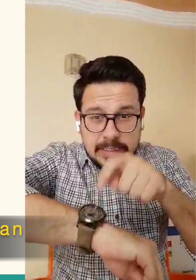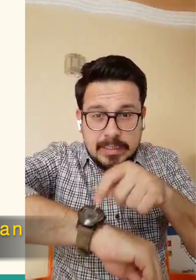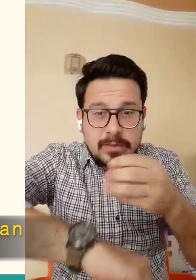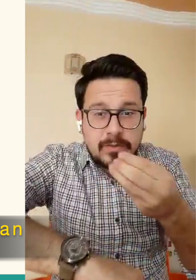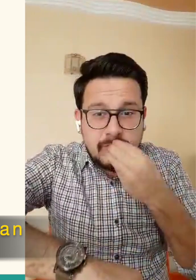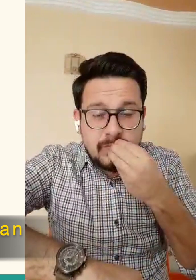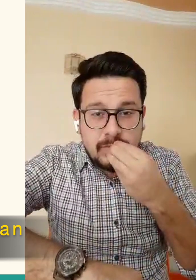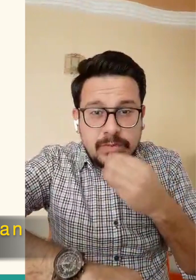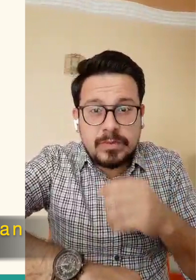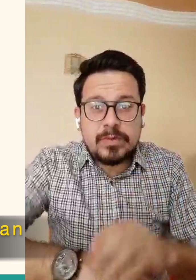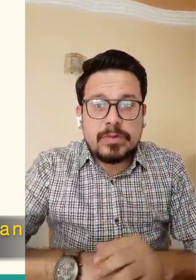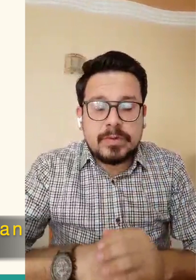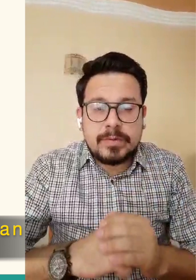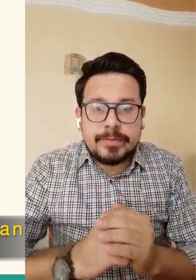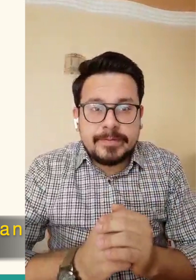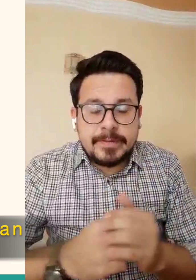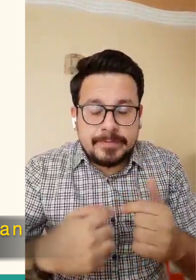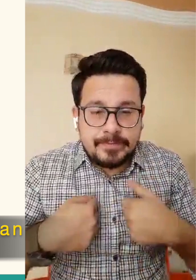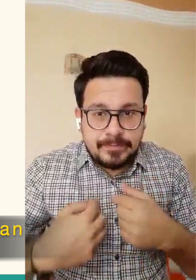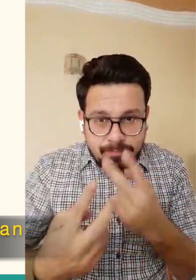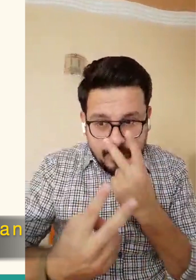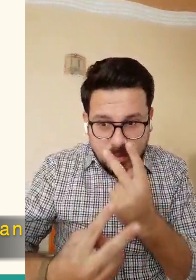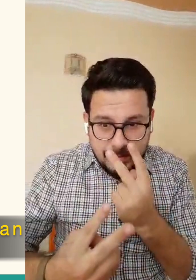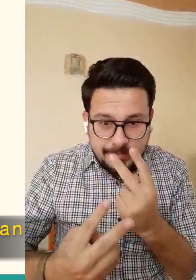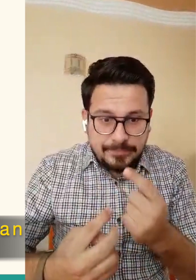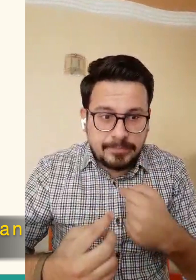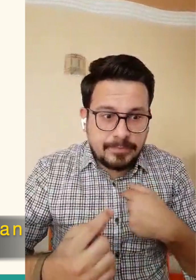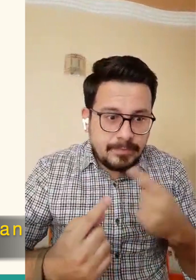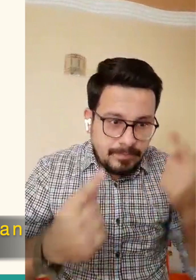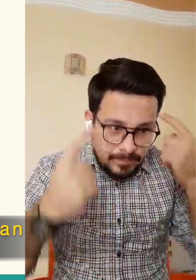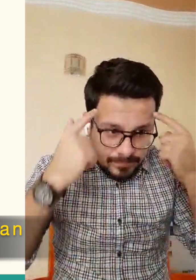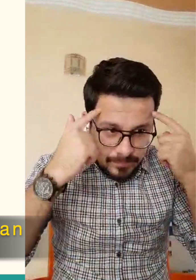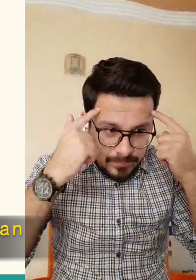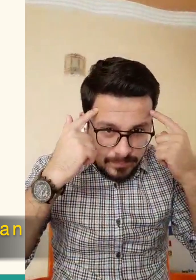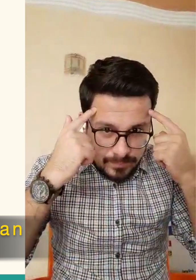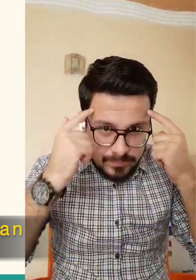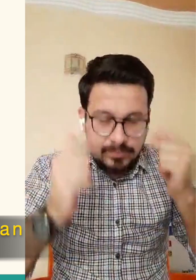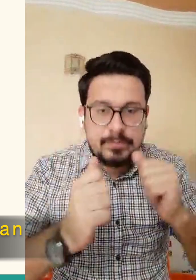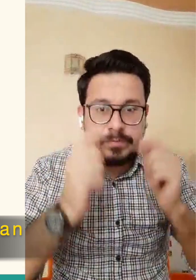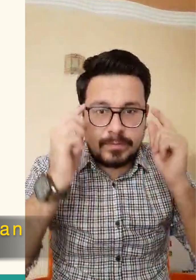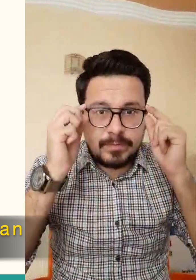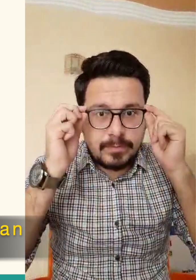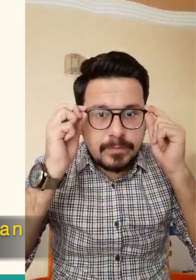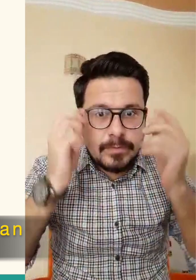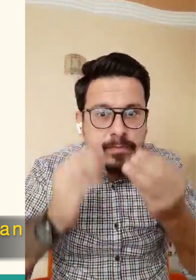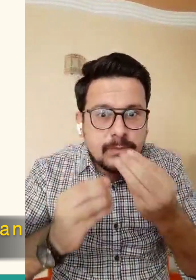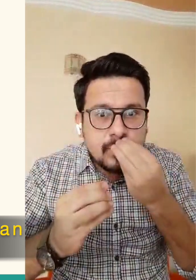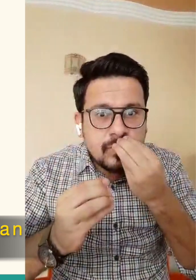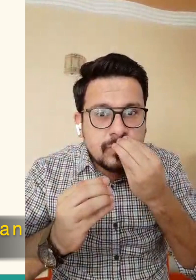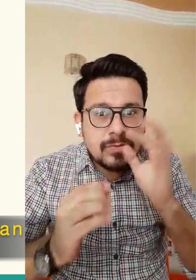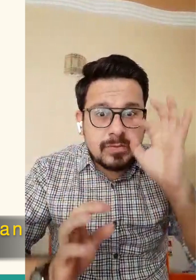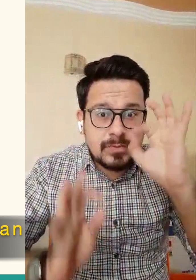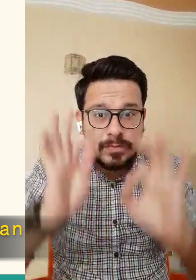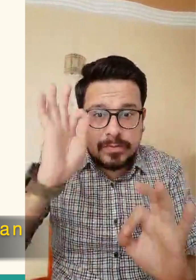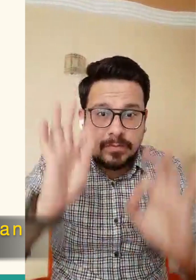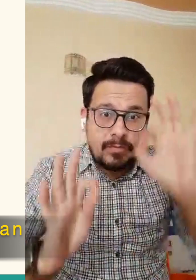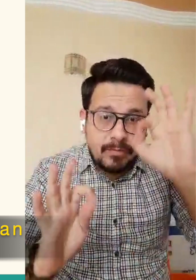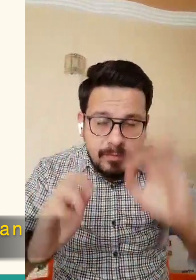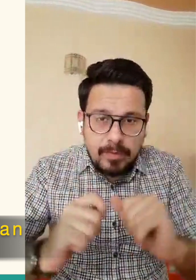with less time to eat in Ramadan we really need to pay attention to